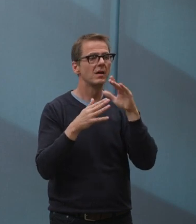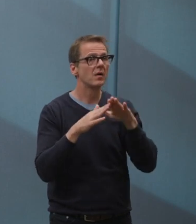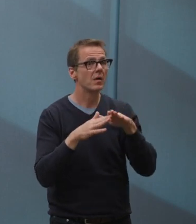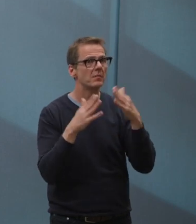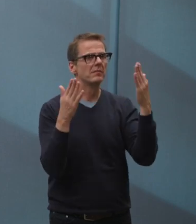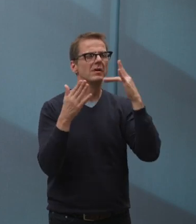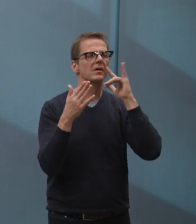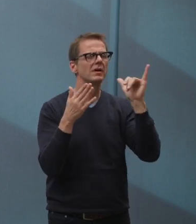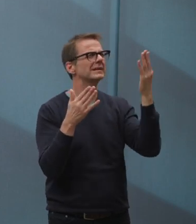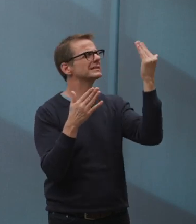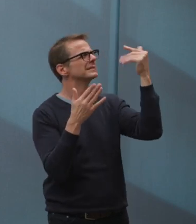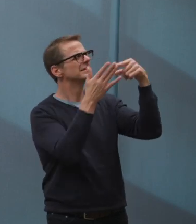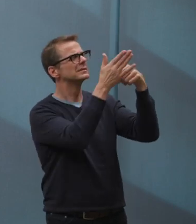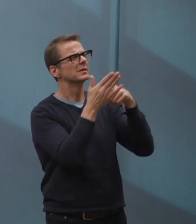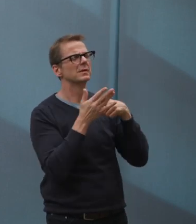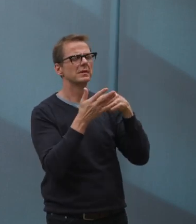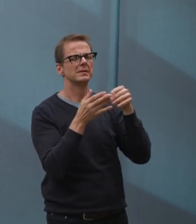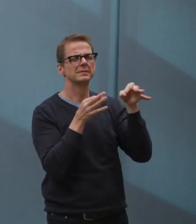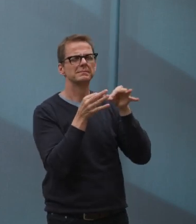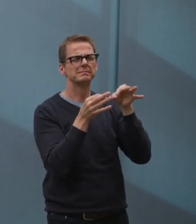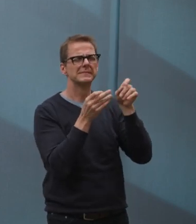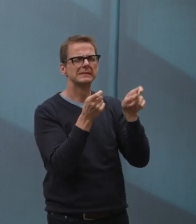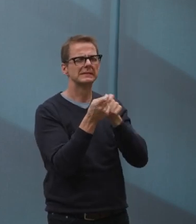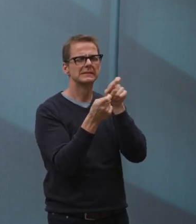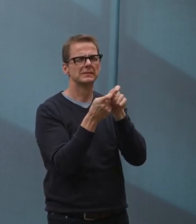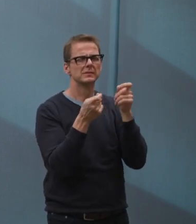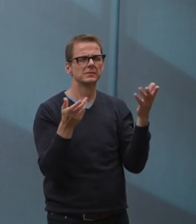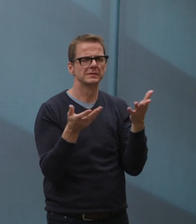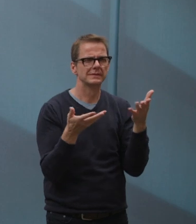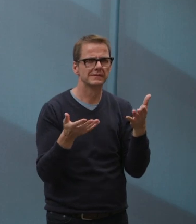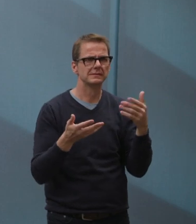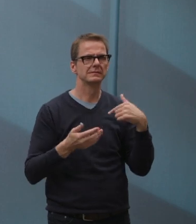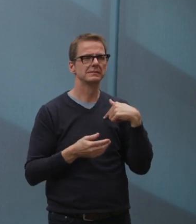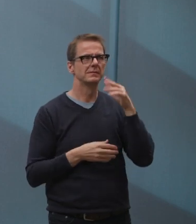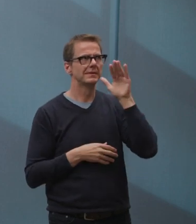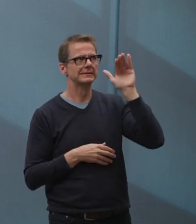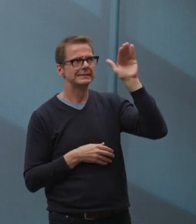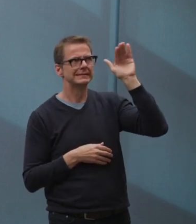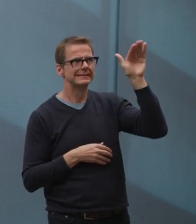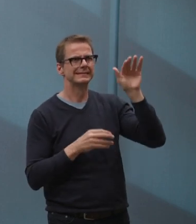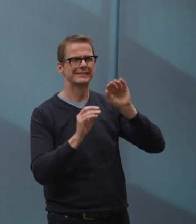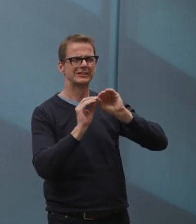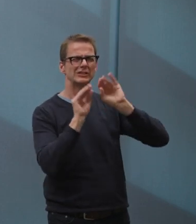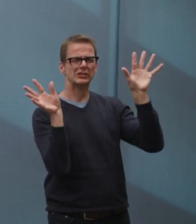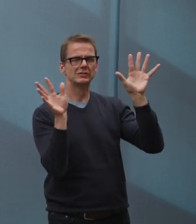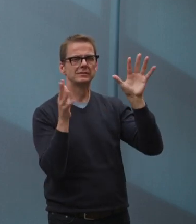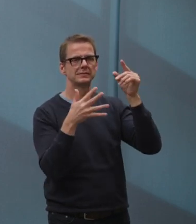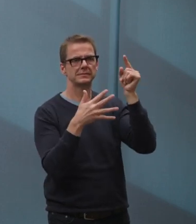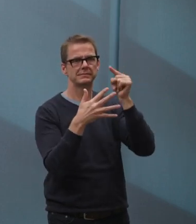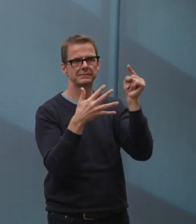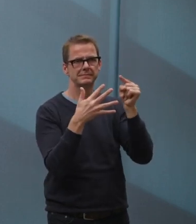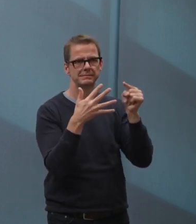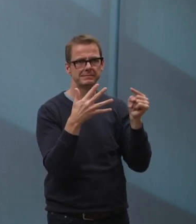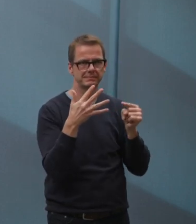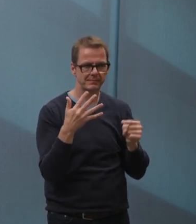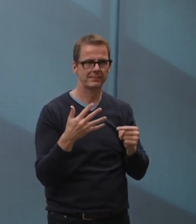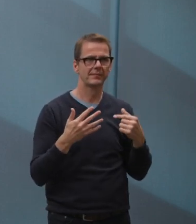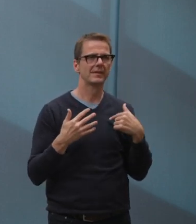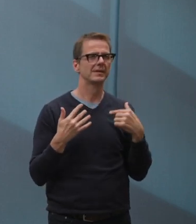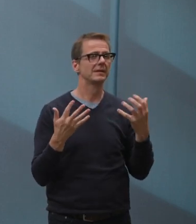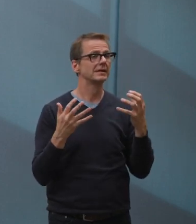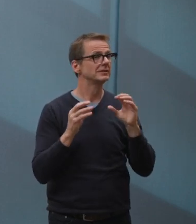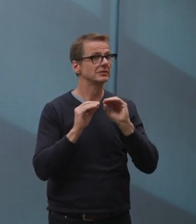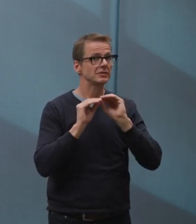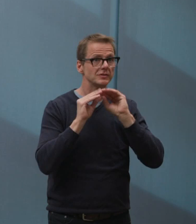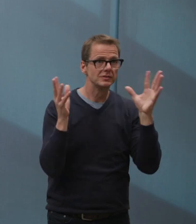engaging with our business improvement areas and who they represent to see if there's ways that